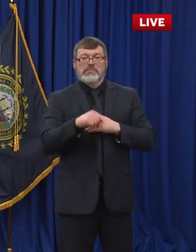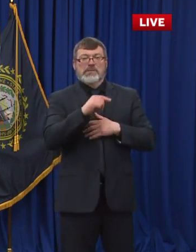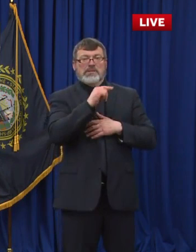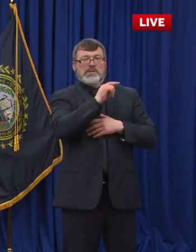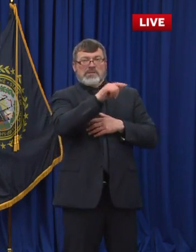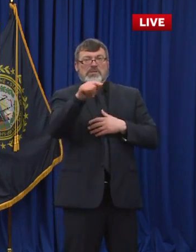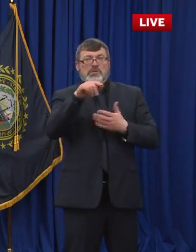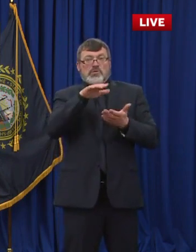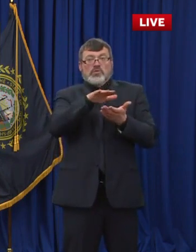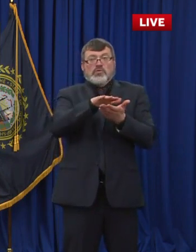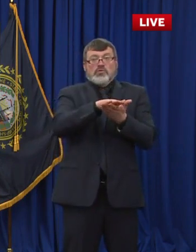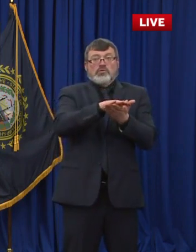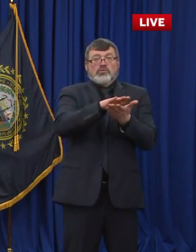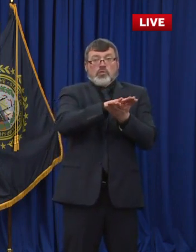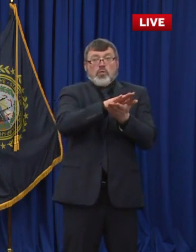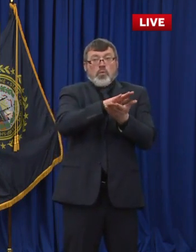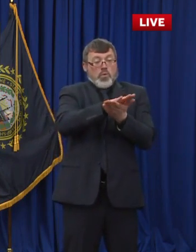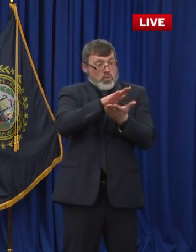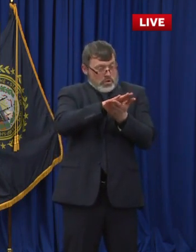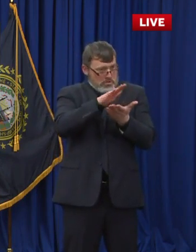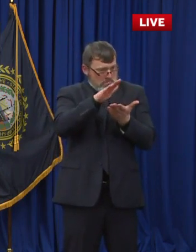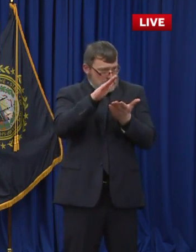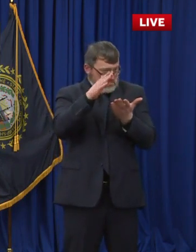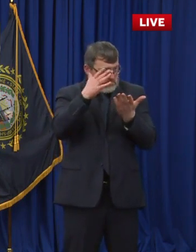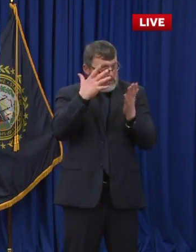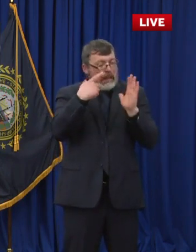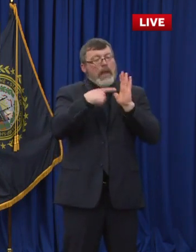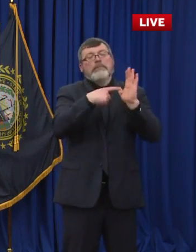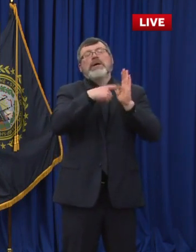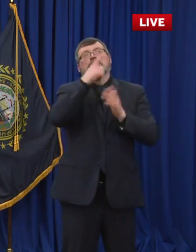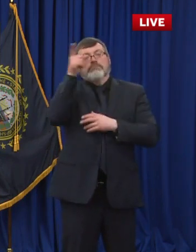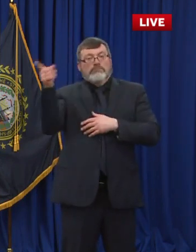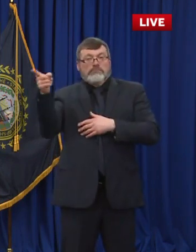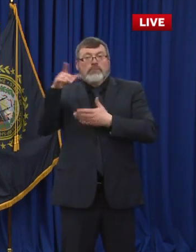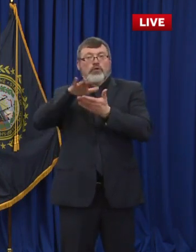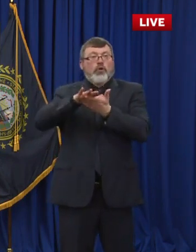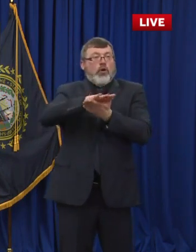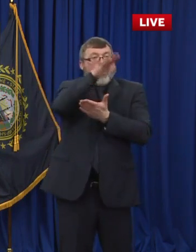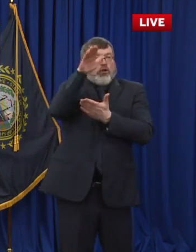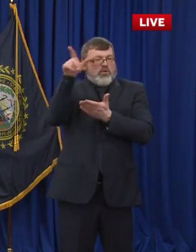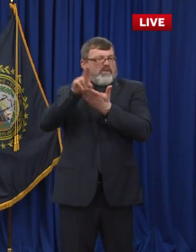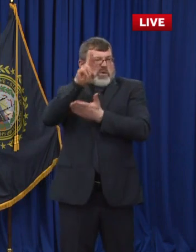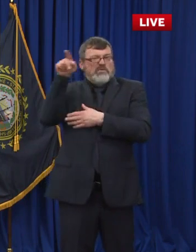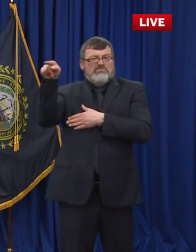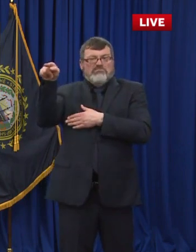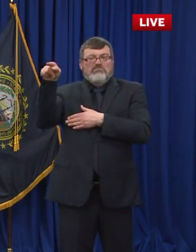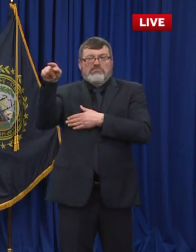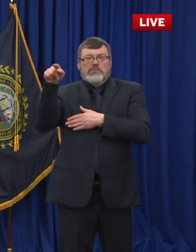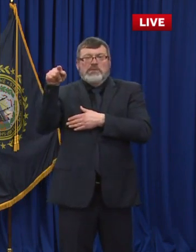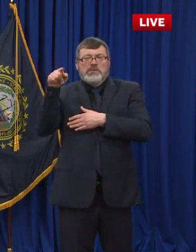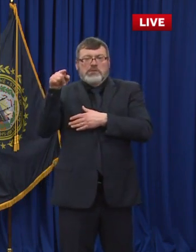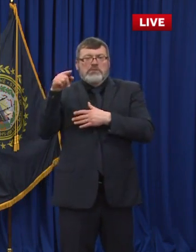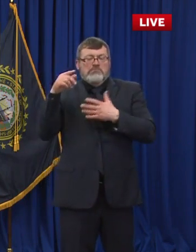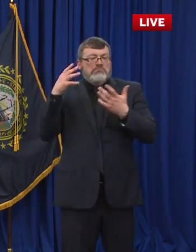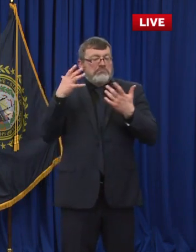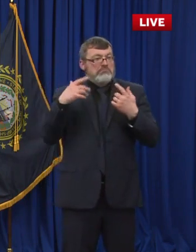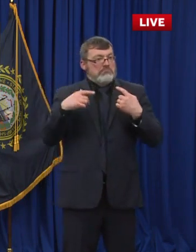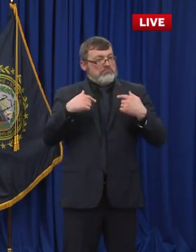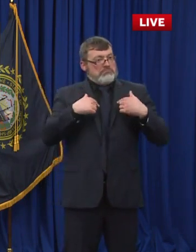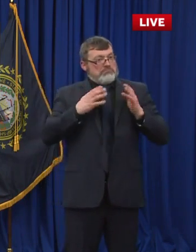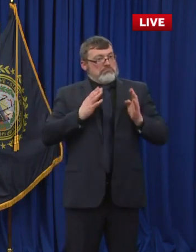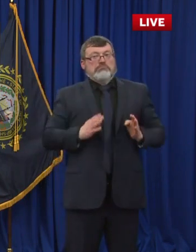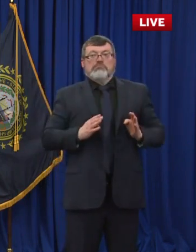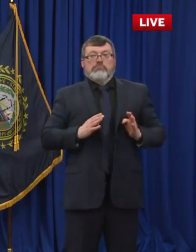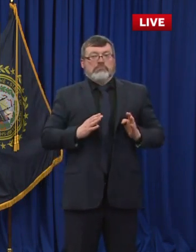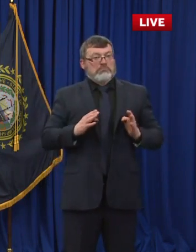this week are a great example. Most of those people, kids are all asymptomatic or very, very light symptoms. They're the vast majority are going to be just fine. And